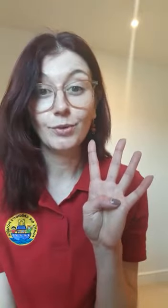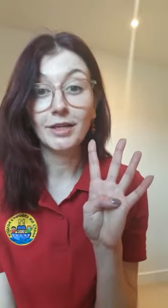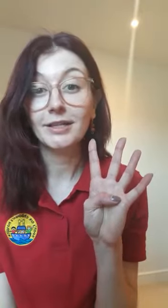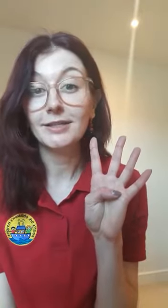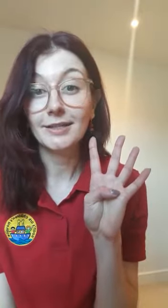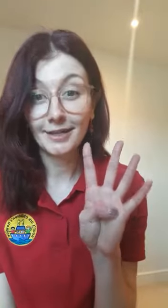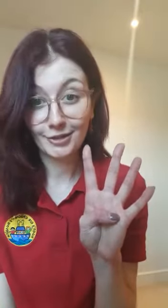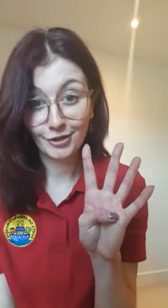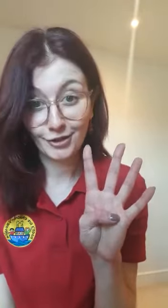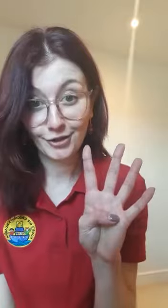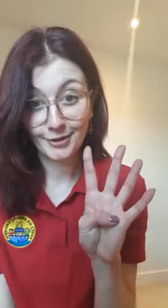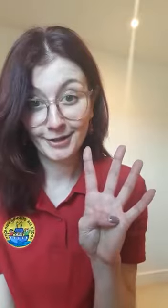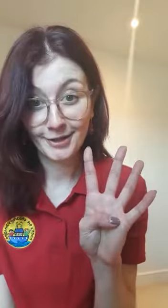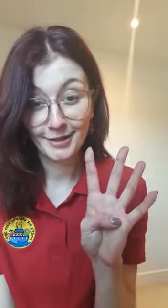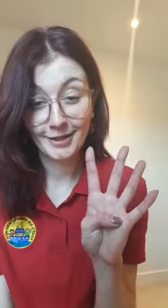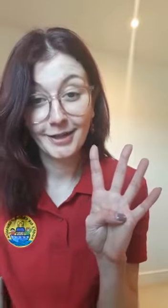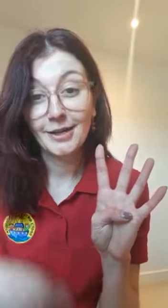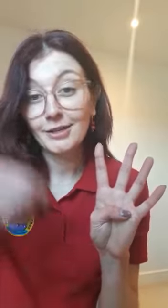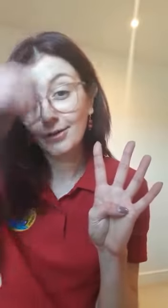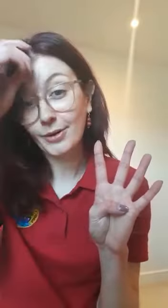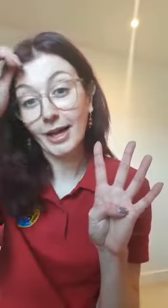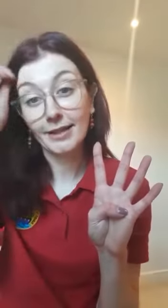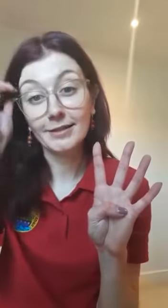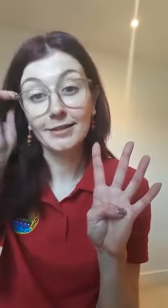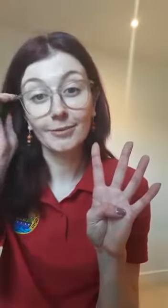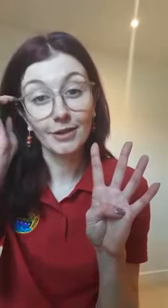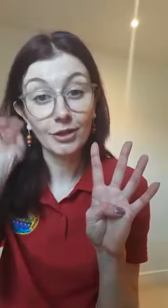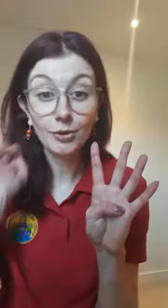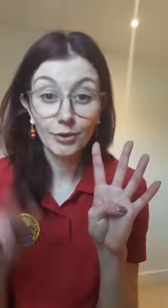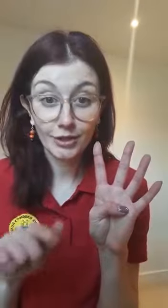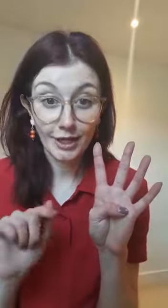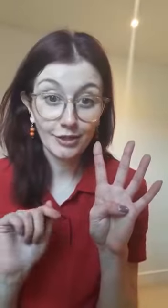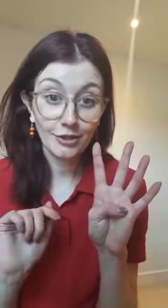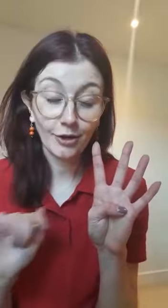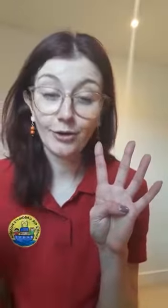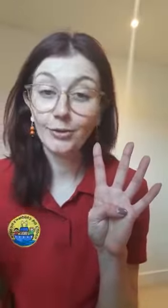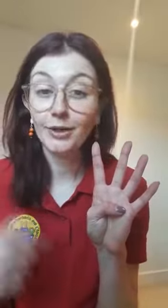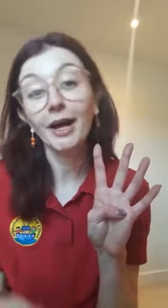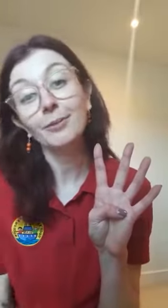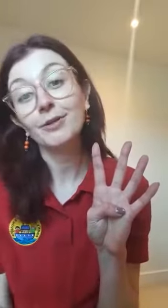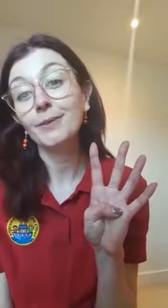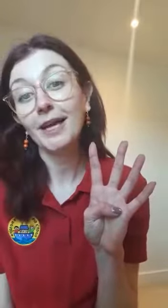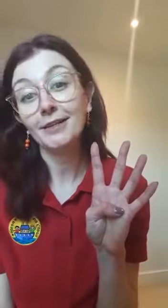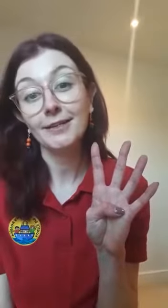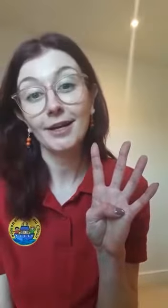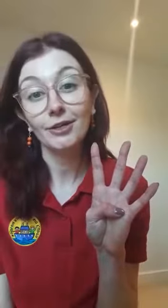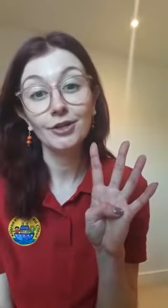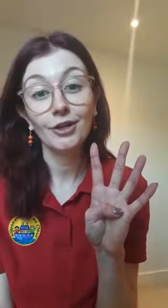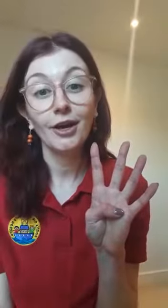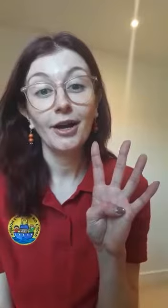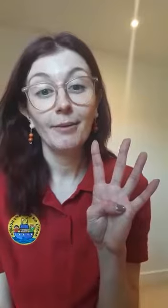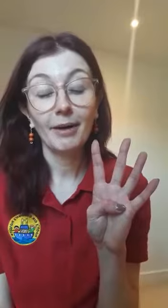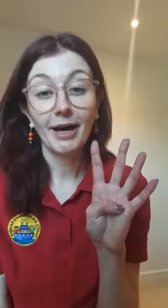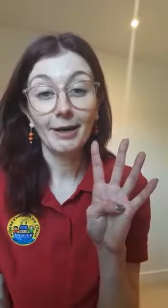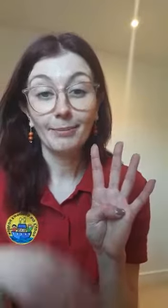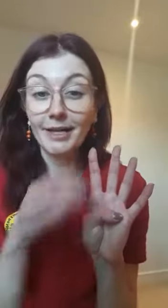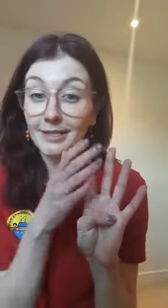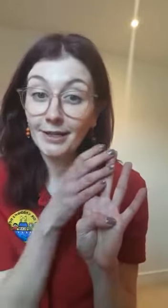can touch. So again, this is something you can touch or you can help somebody else touch by placing it